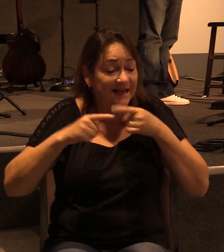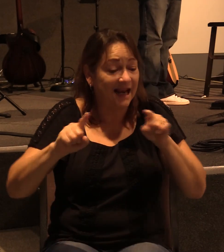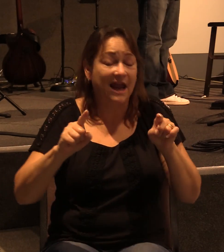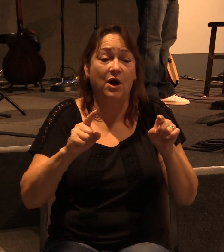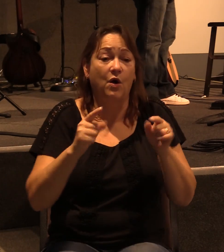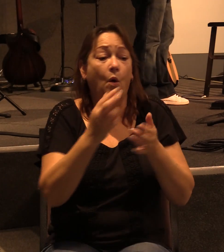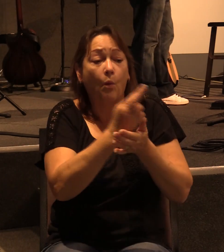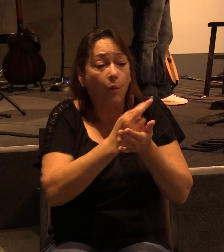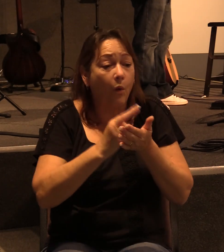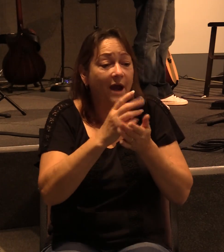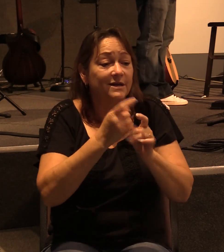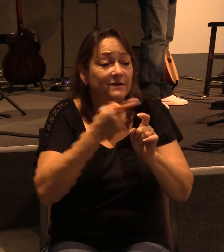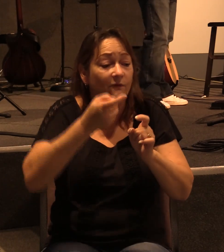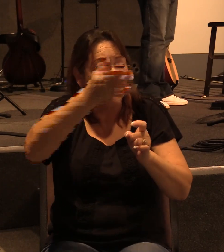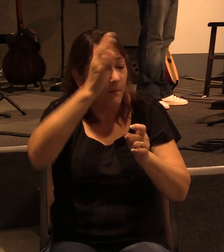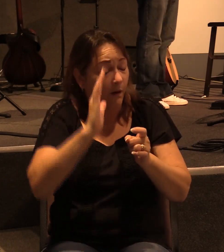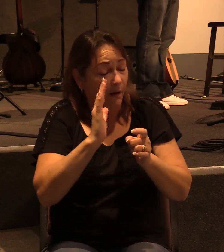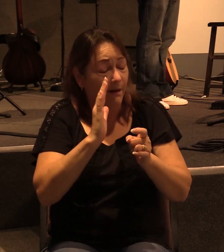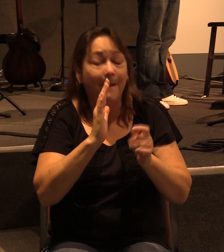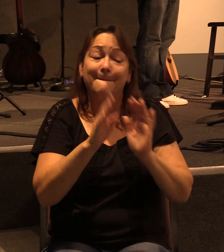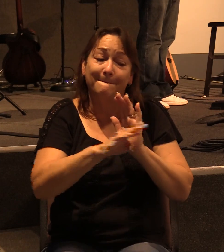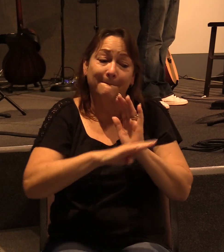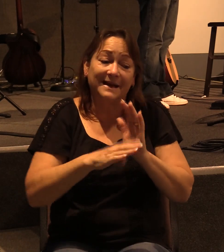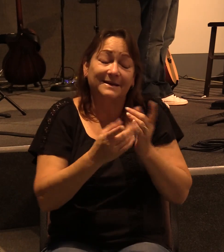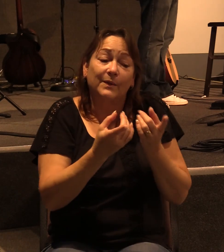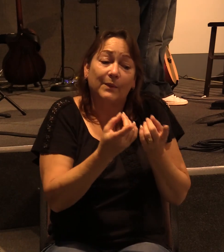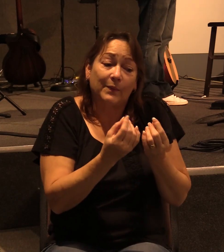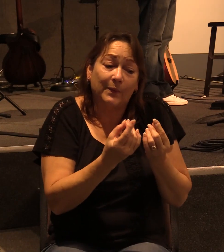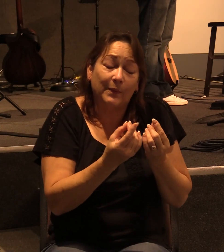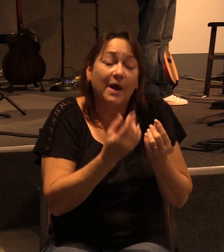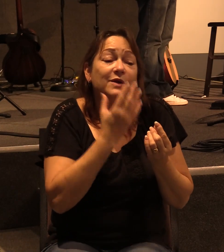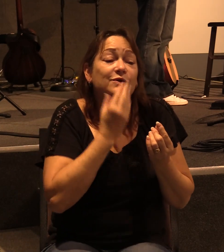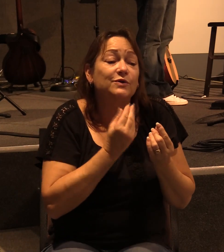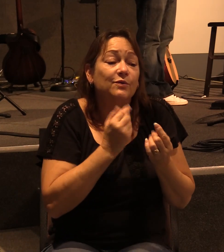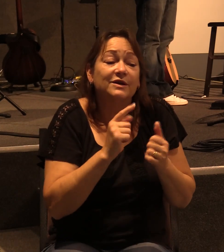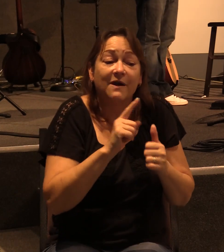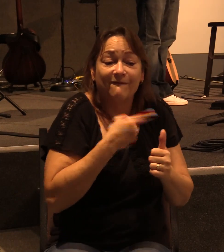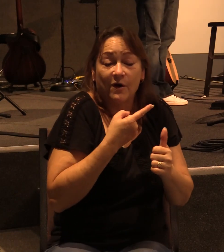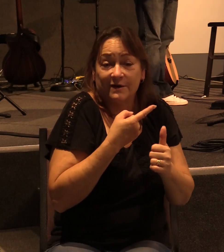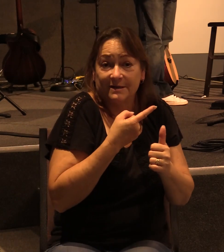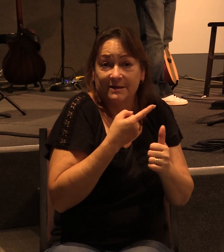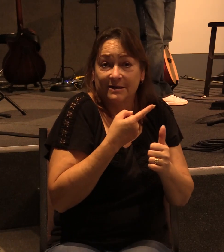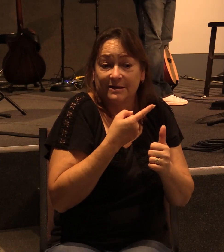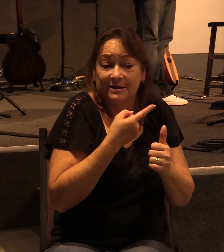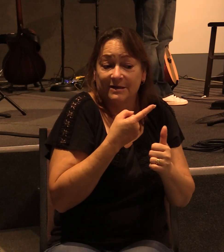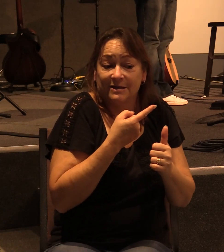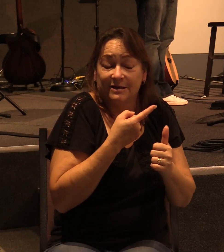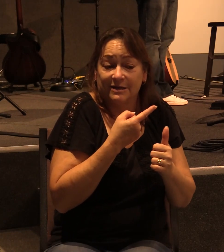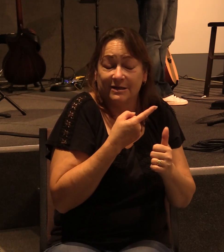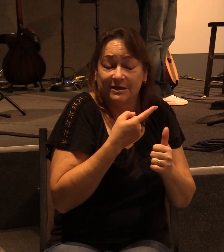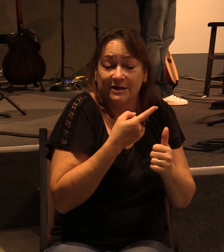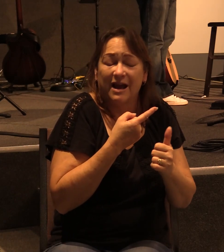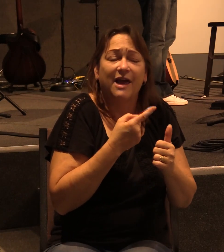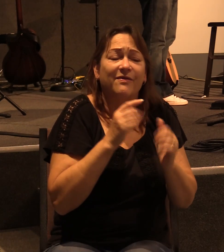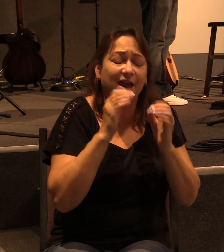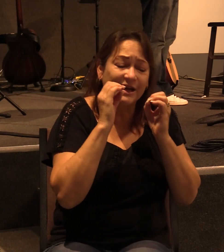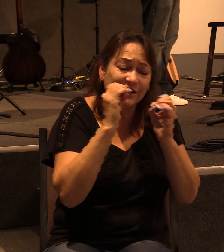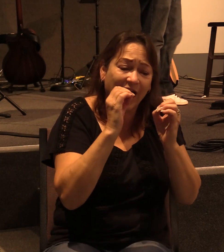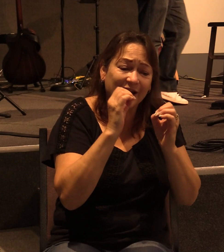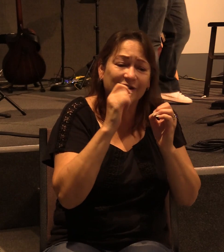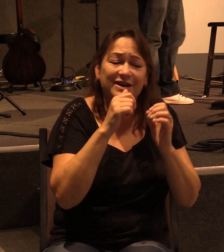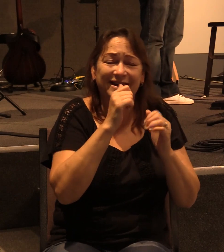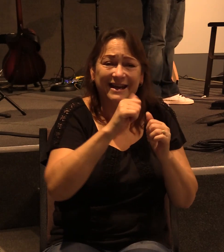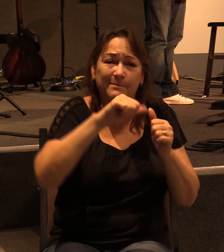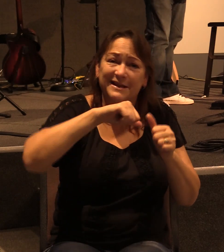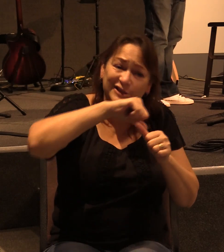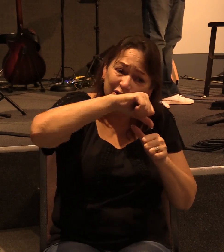righteous by God, well, basically you need to become a Jew first, all right? They taught things like you needed to be